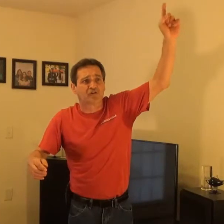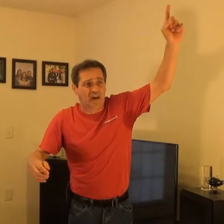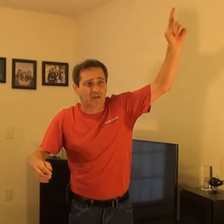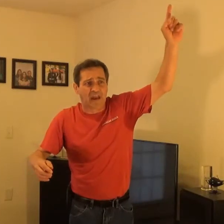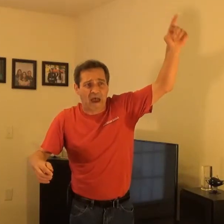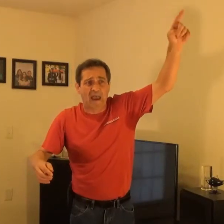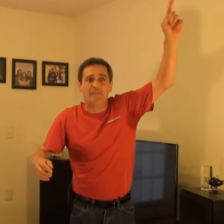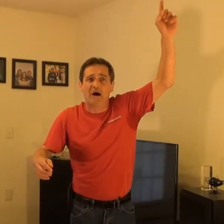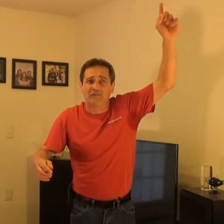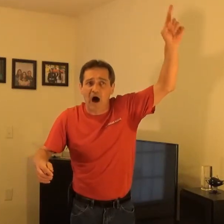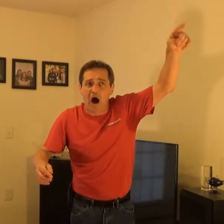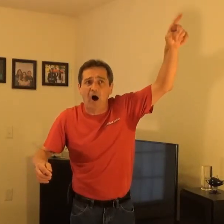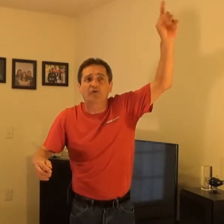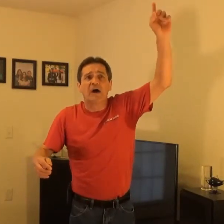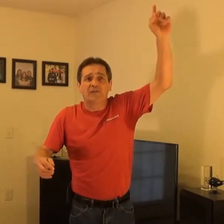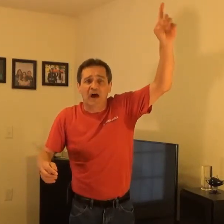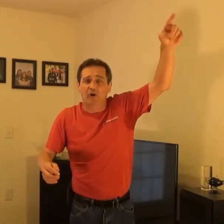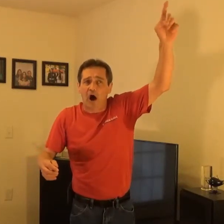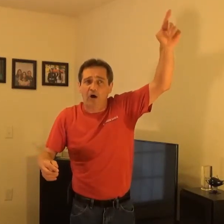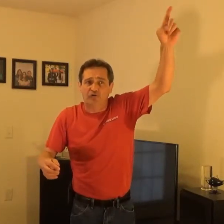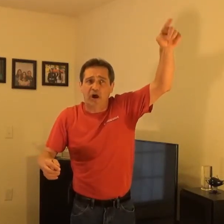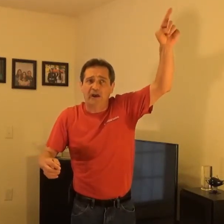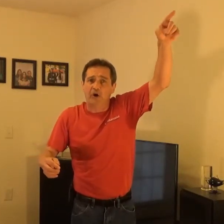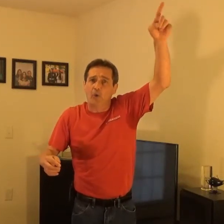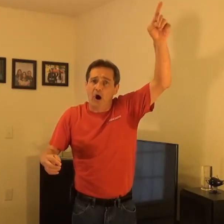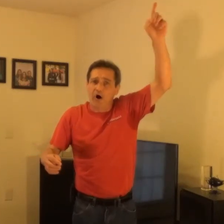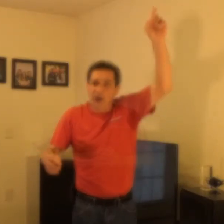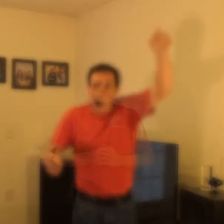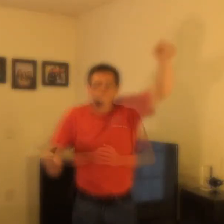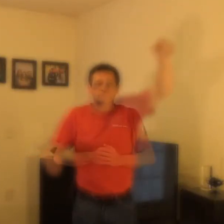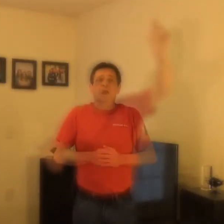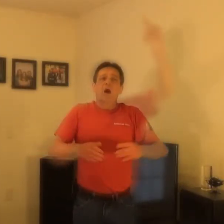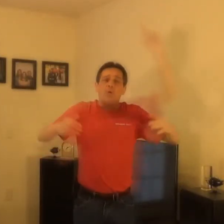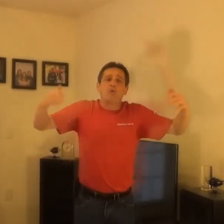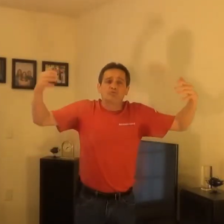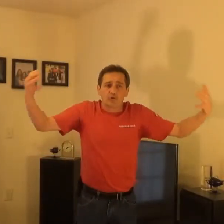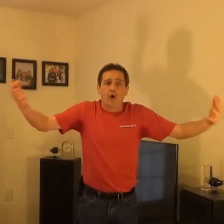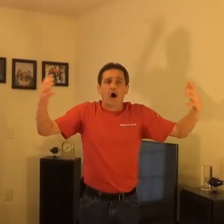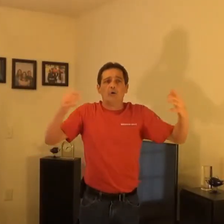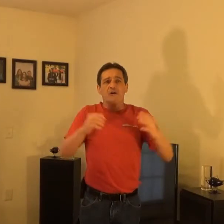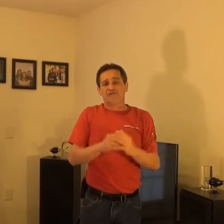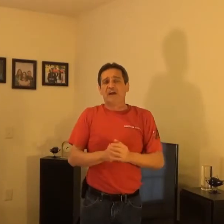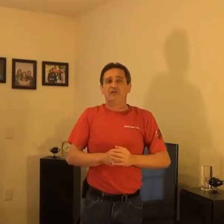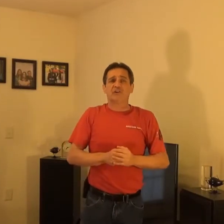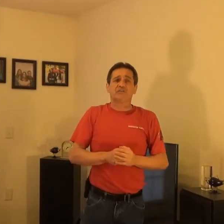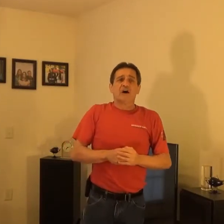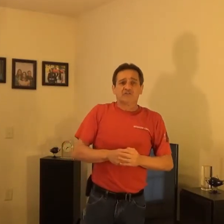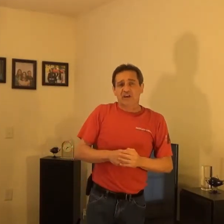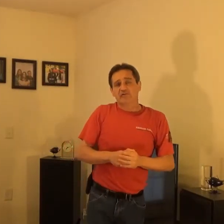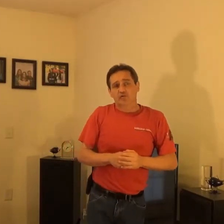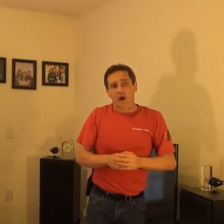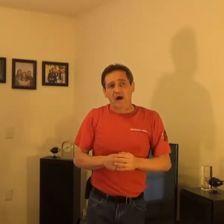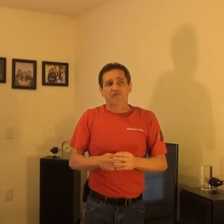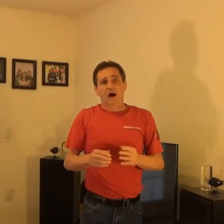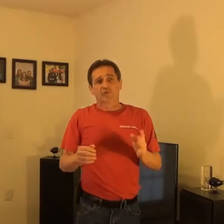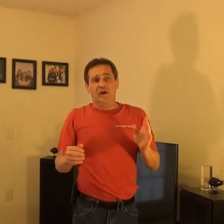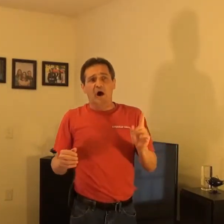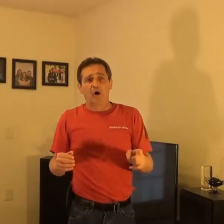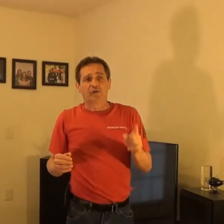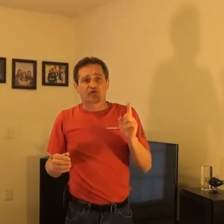in the name of laws that are contrary to the Word of God. I want to quote Ephesians 6.12 because I know the